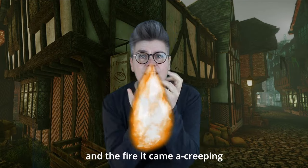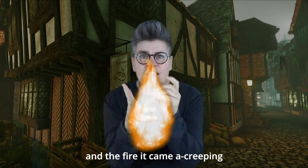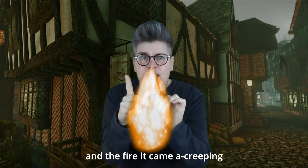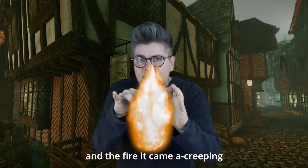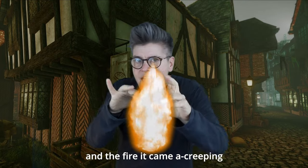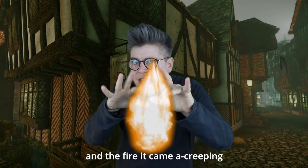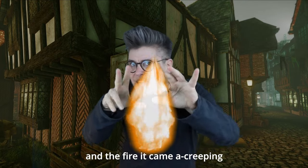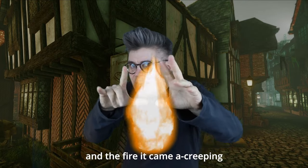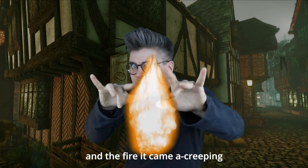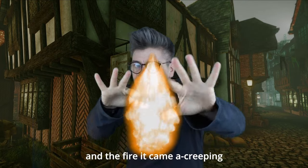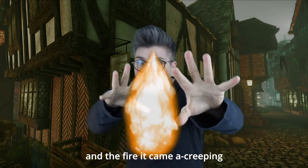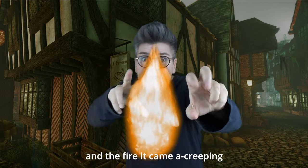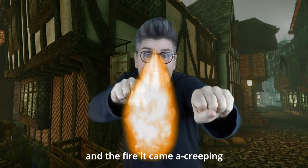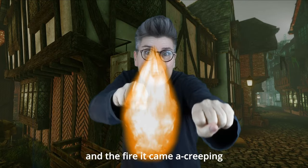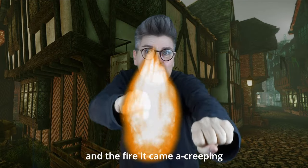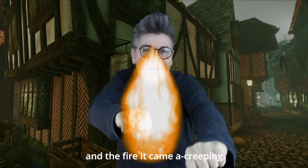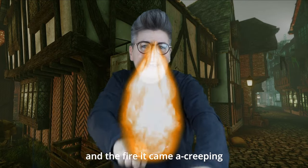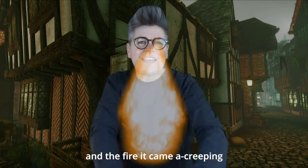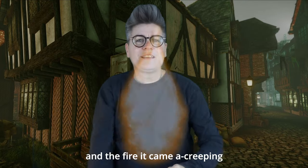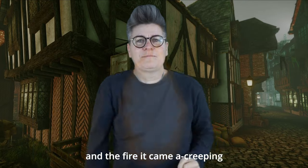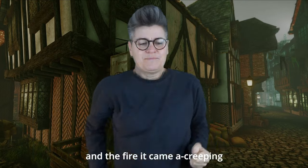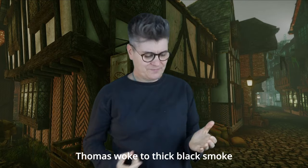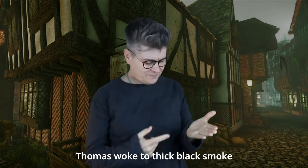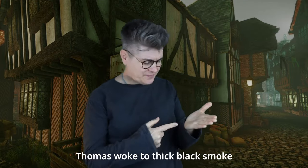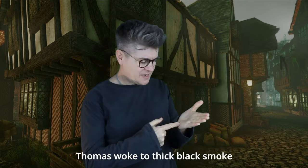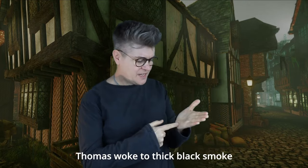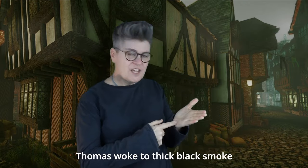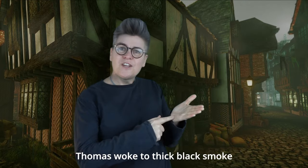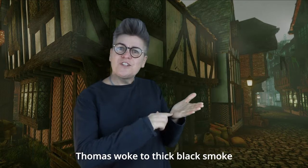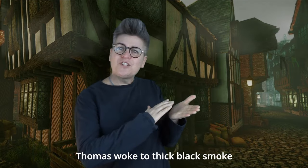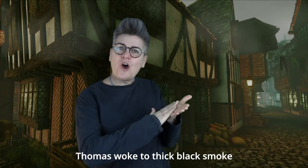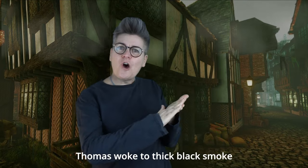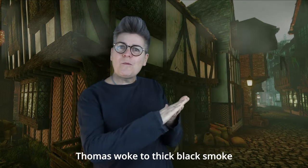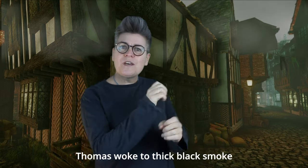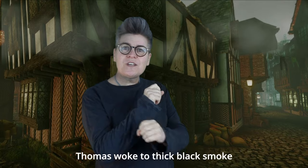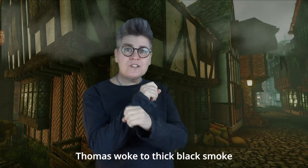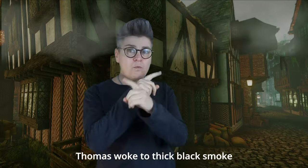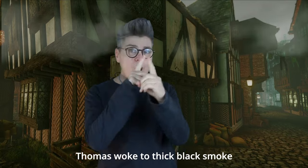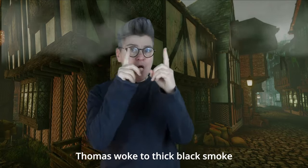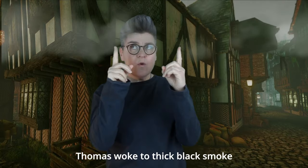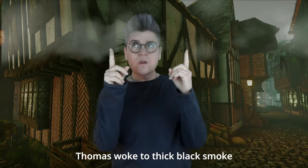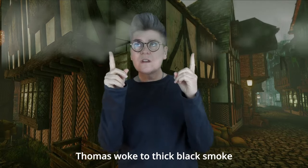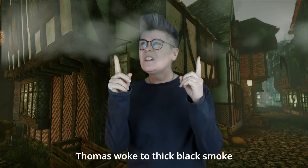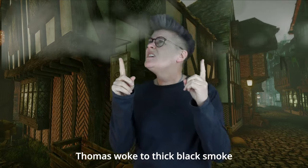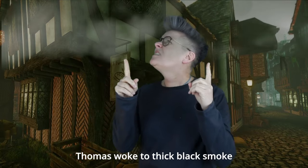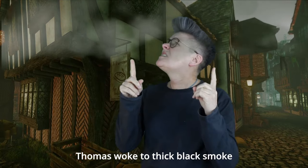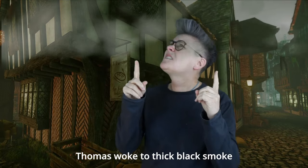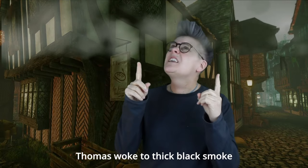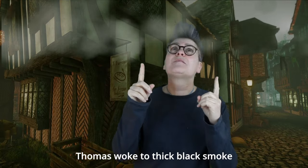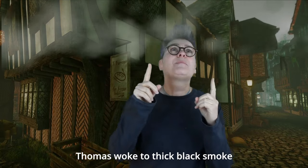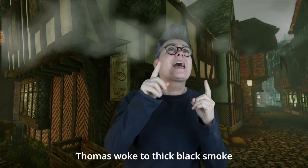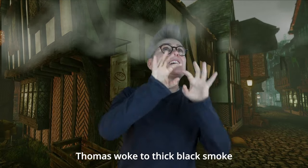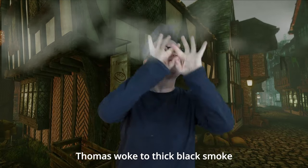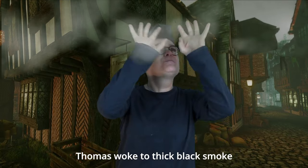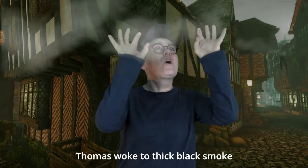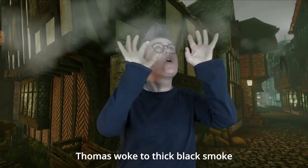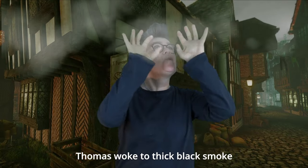it came creeping Well, Thomas woke to thick black smoke